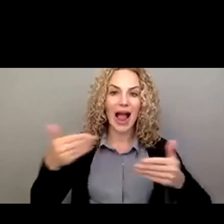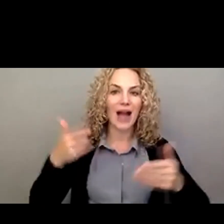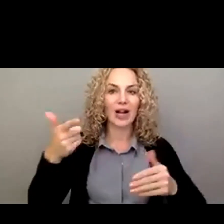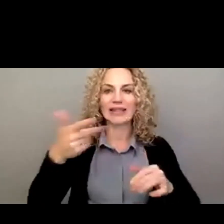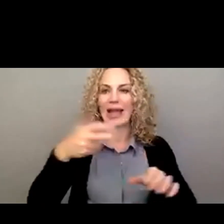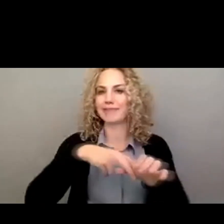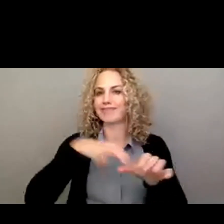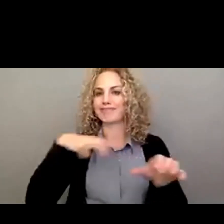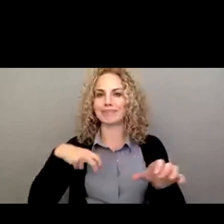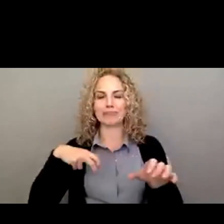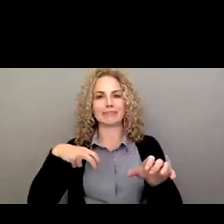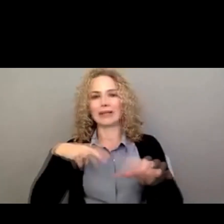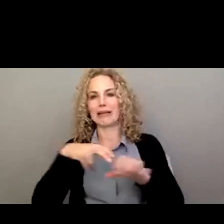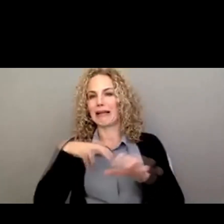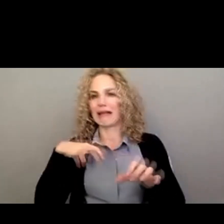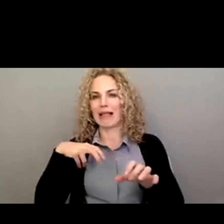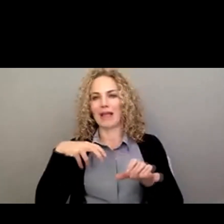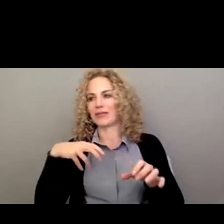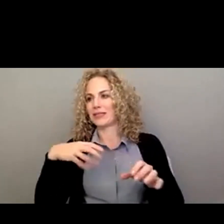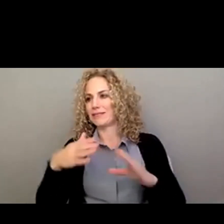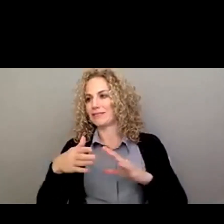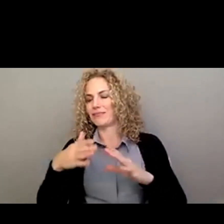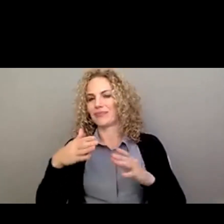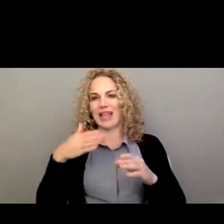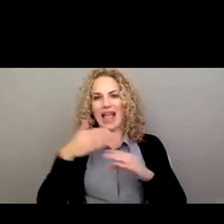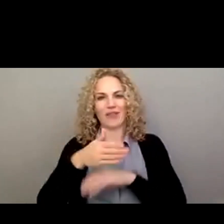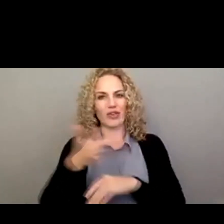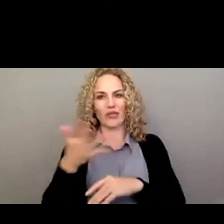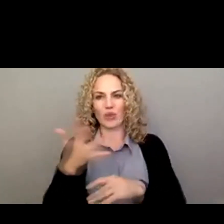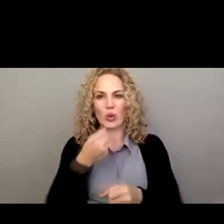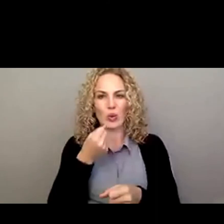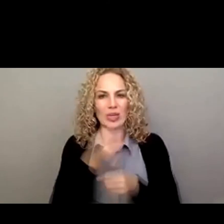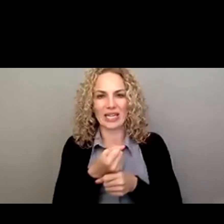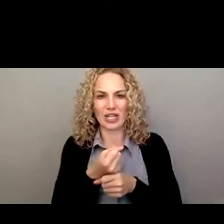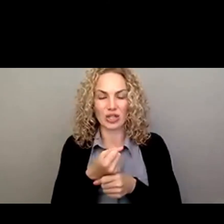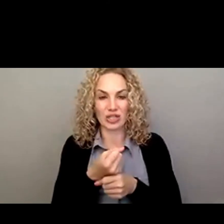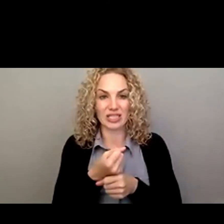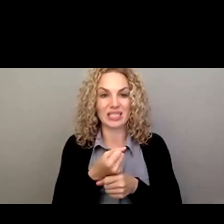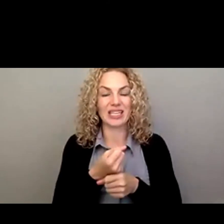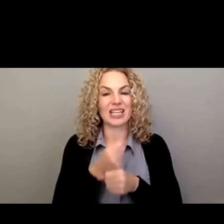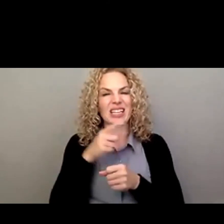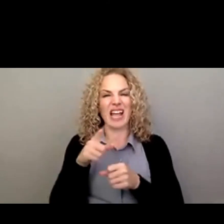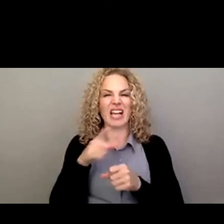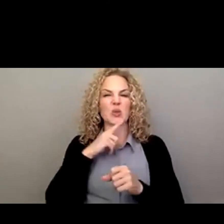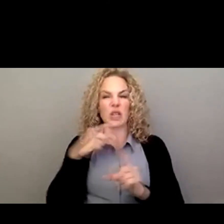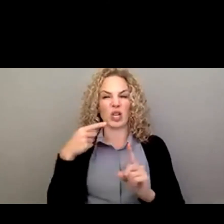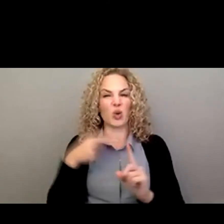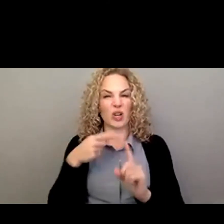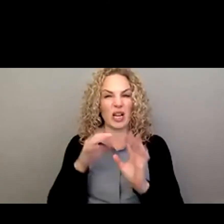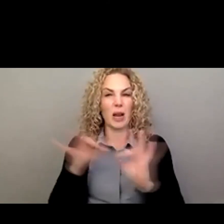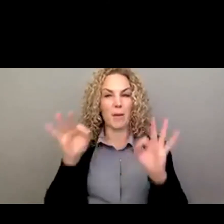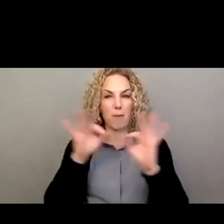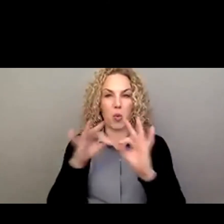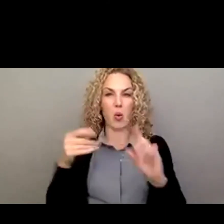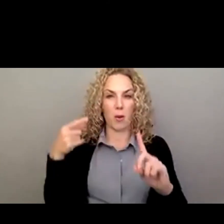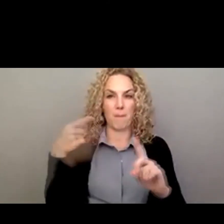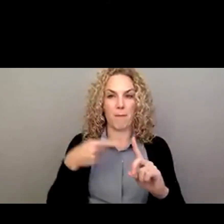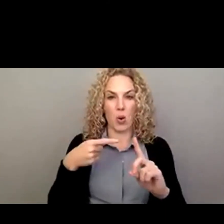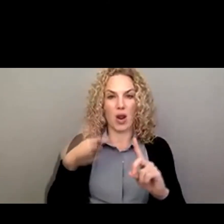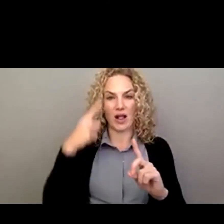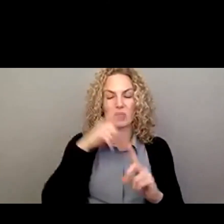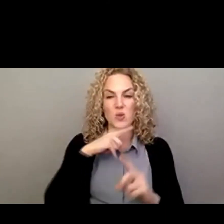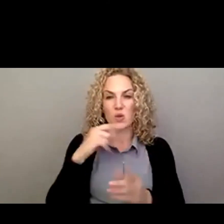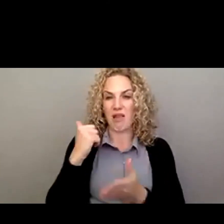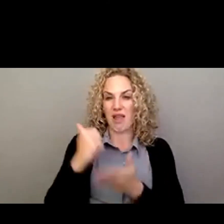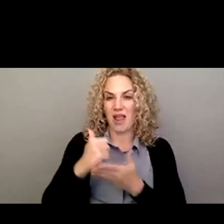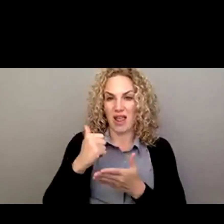after a couple of years. So it's a critically important point. And this is where I think it's helpful to